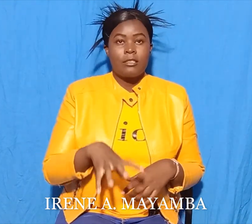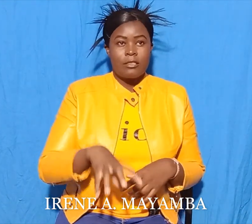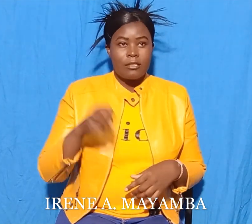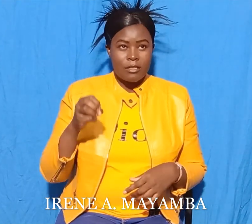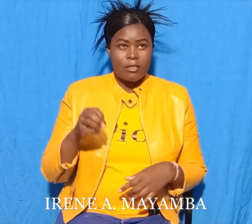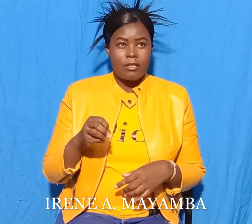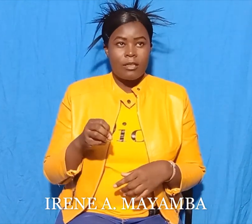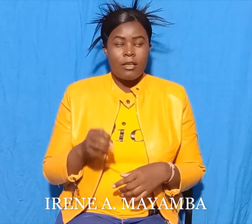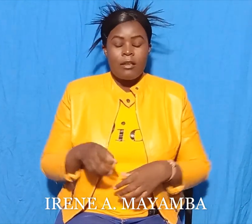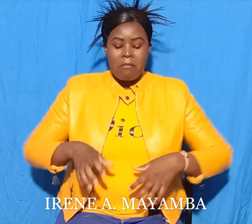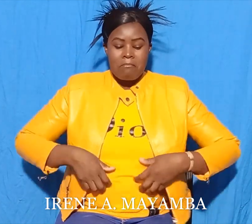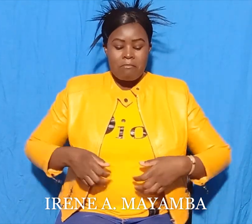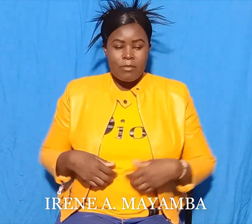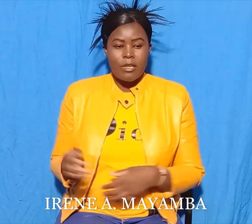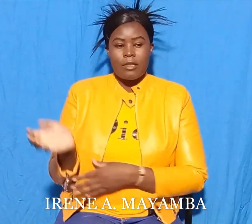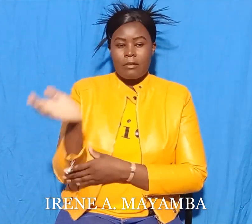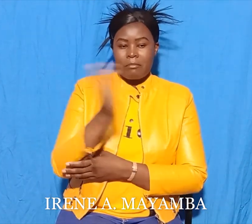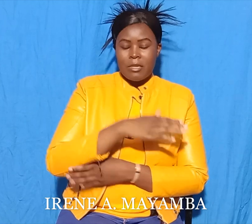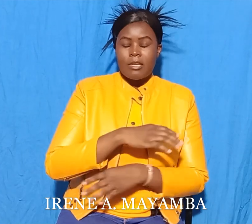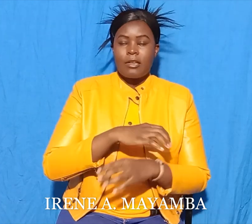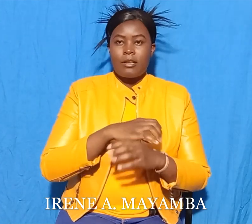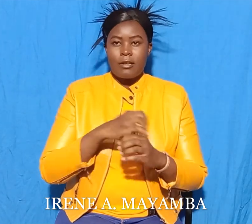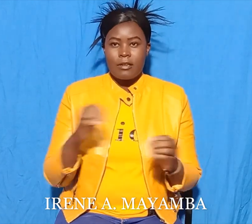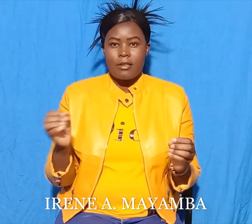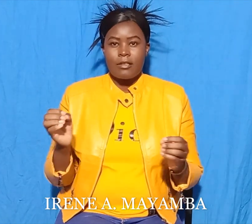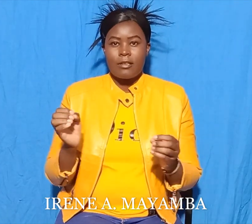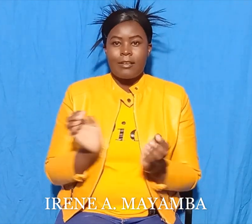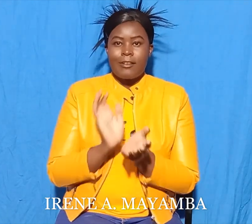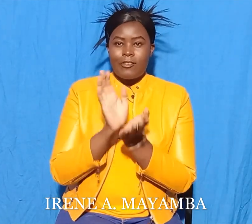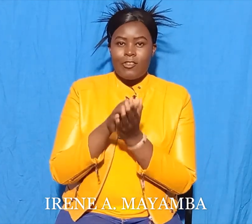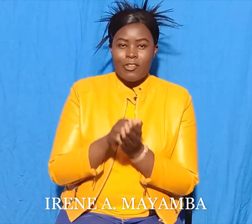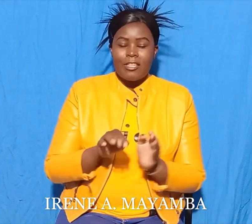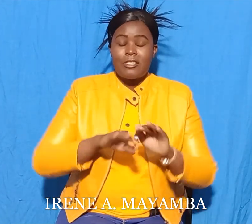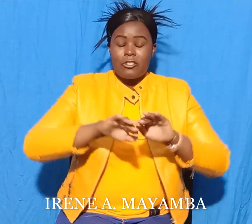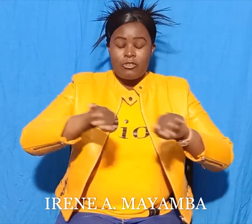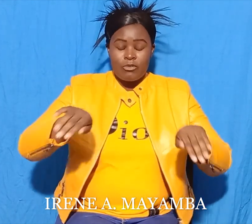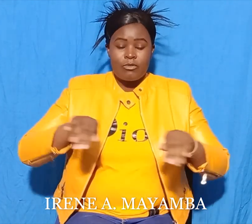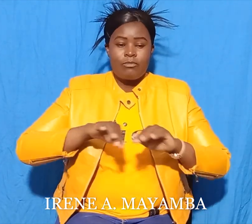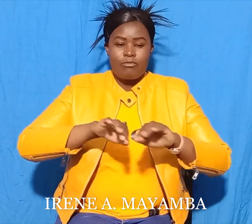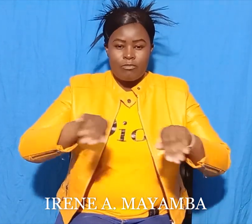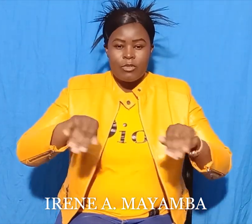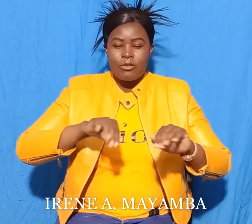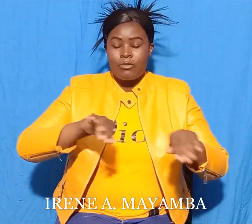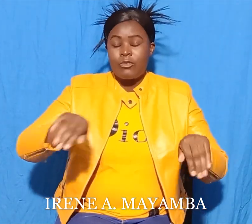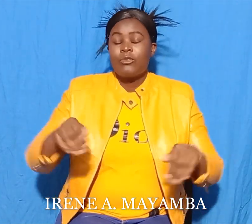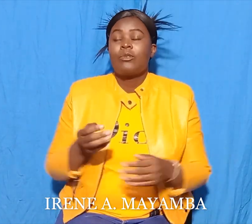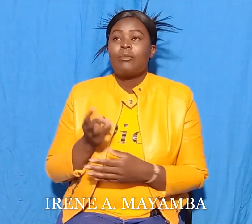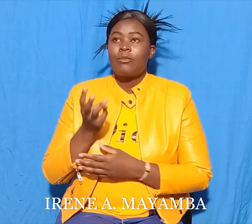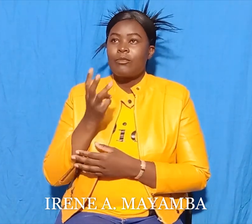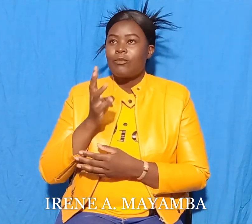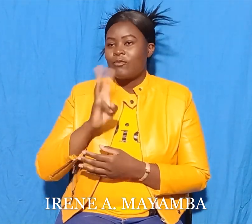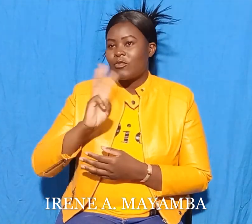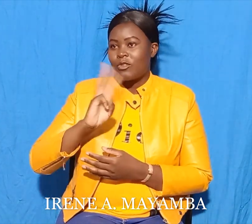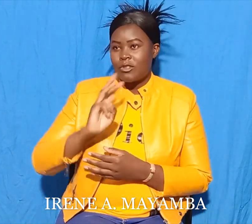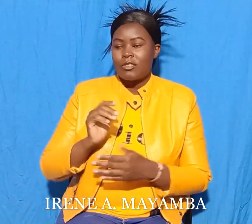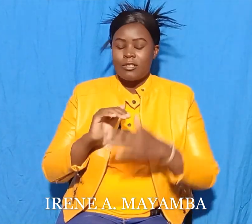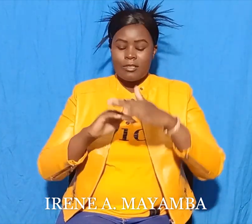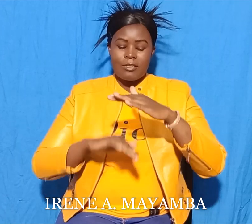and swimming in the water under the tree. Then he shouted, Friend monkey, where are you?